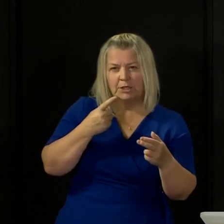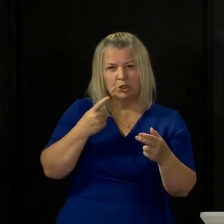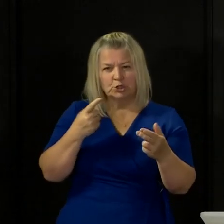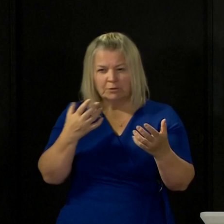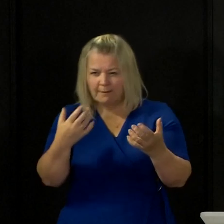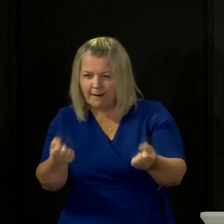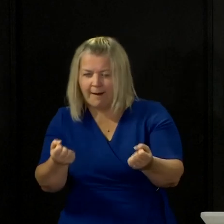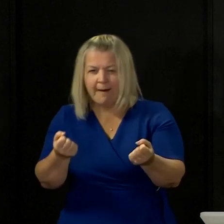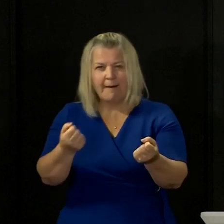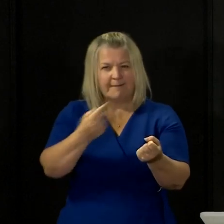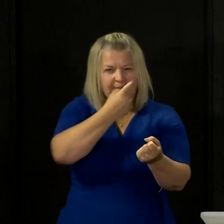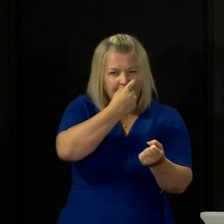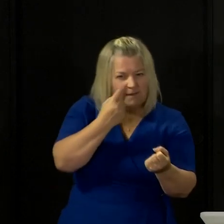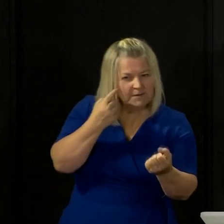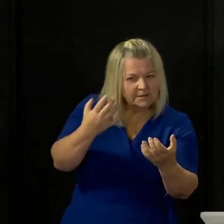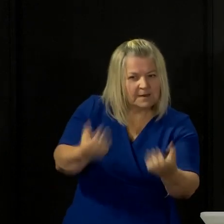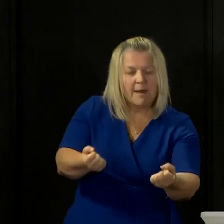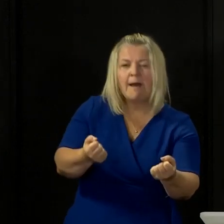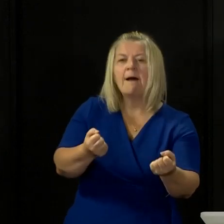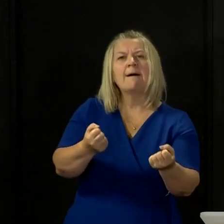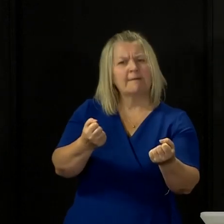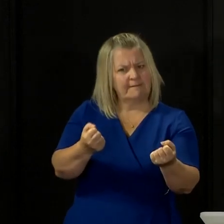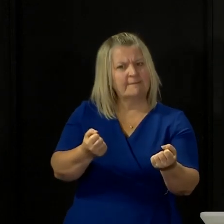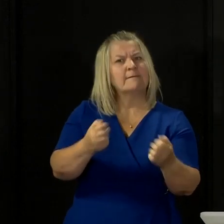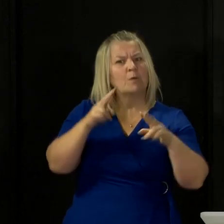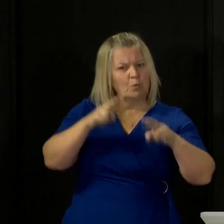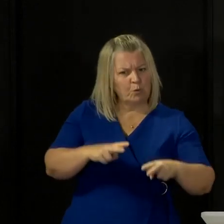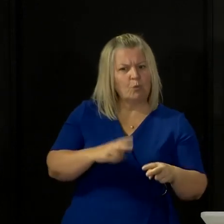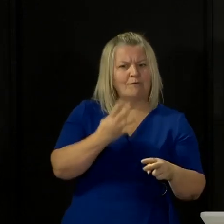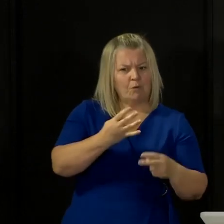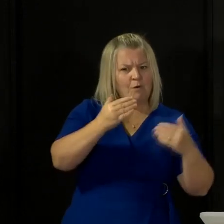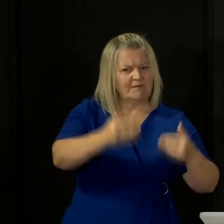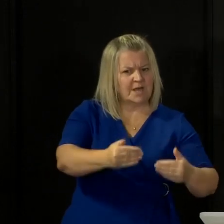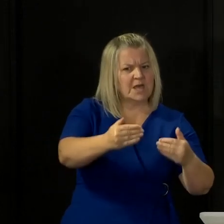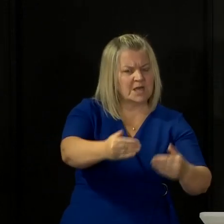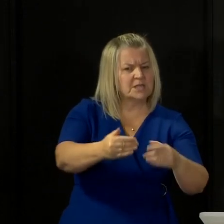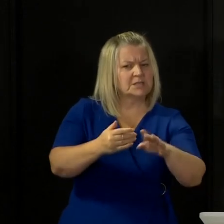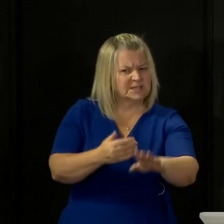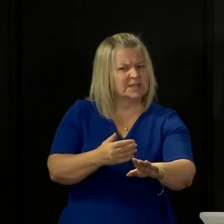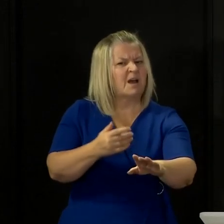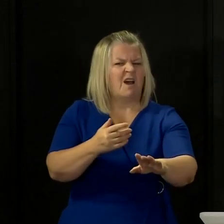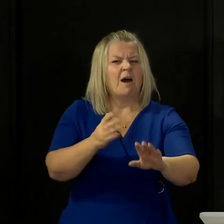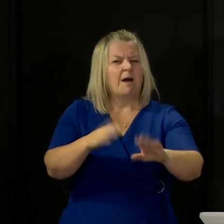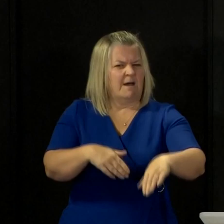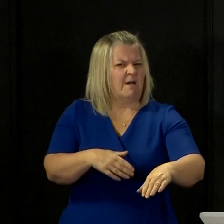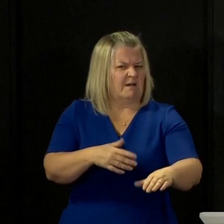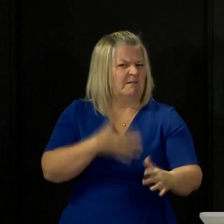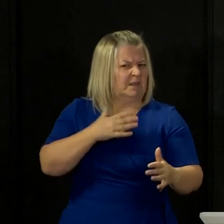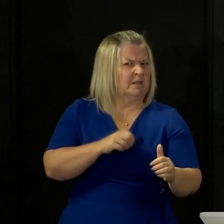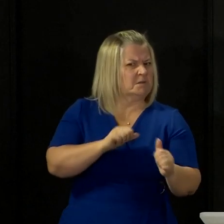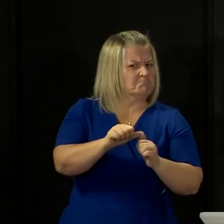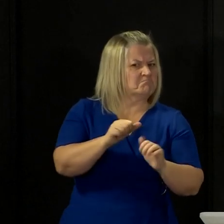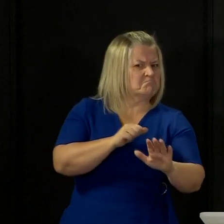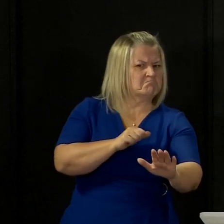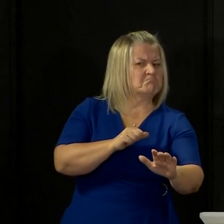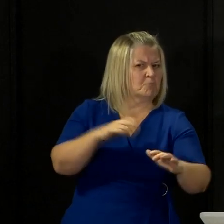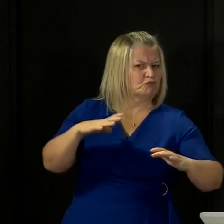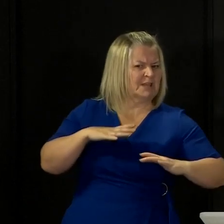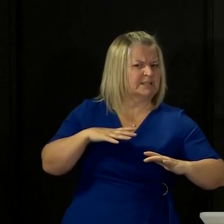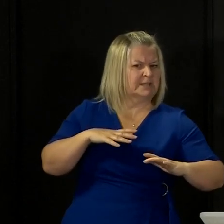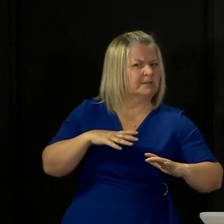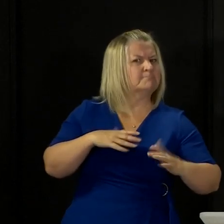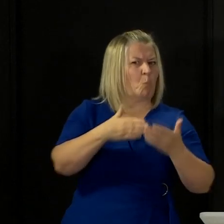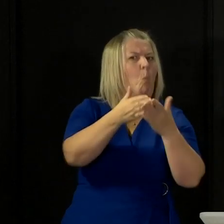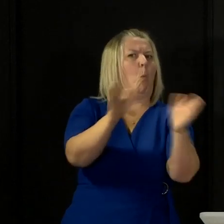lockdown is what we are looking to see whether we can do. And that will continue to be the case as we go up to the formal review point of